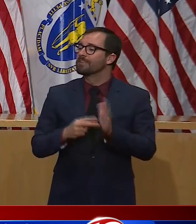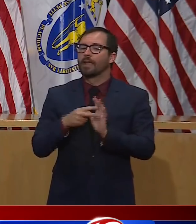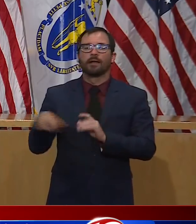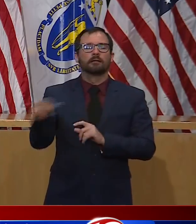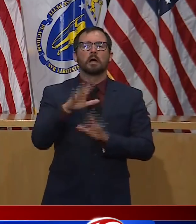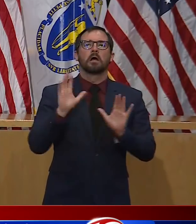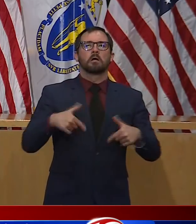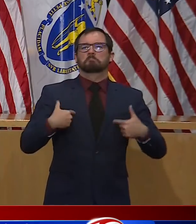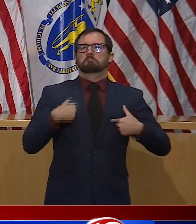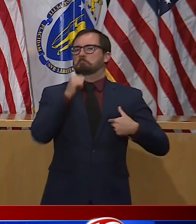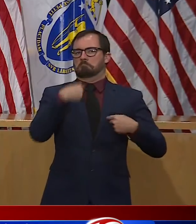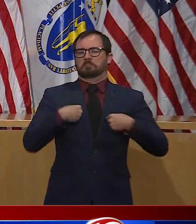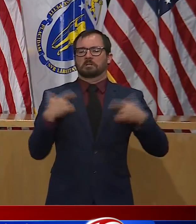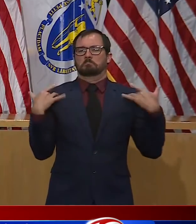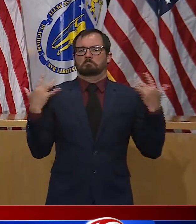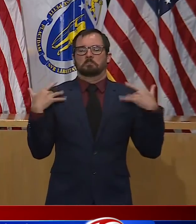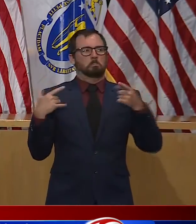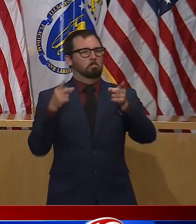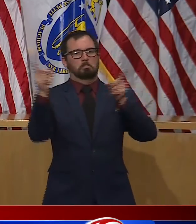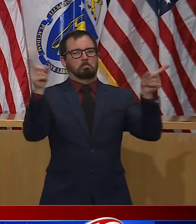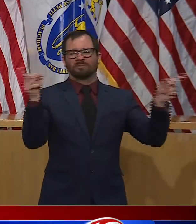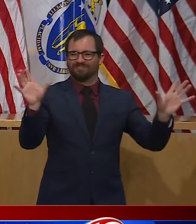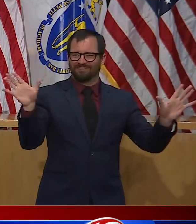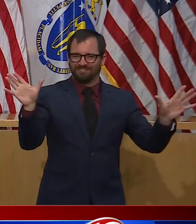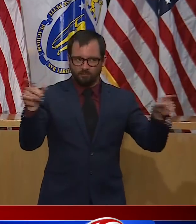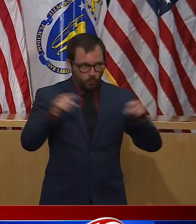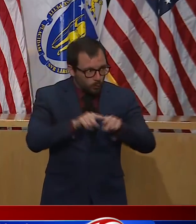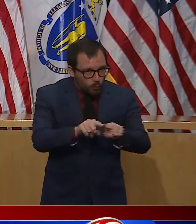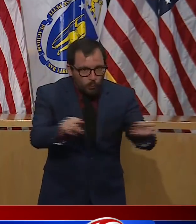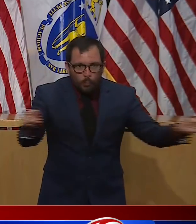We continue to ask everyone to do four things.